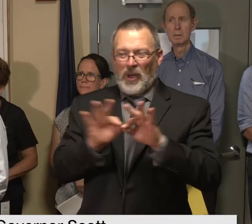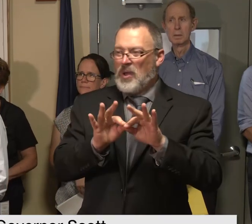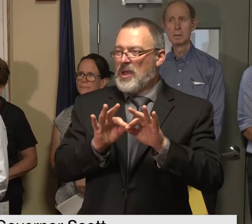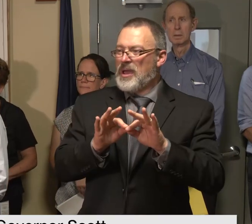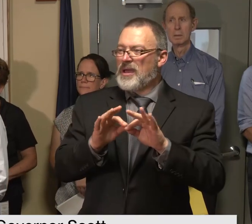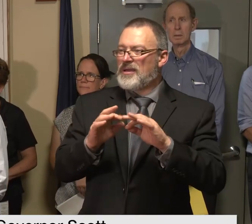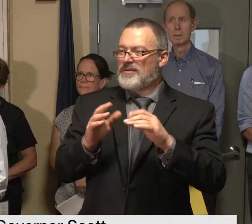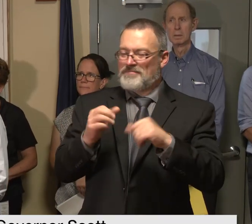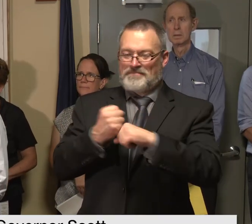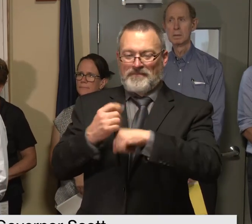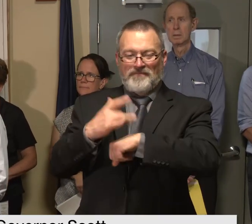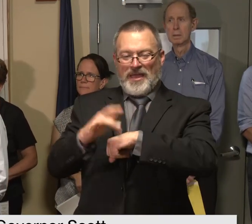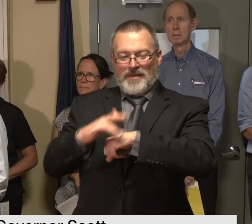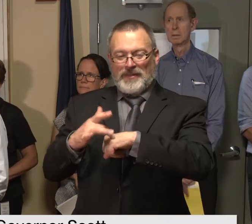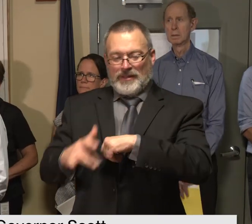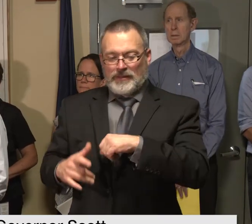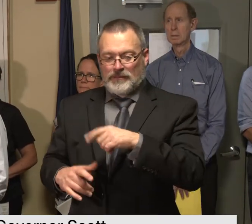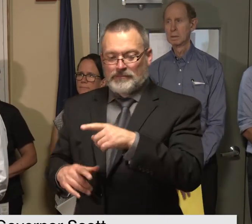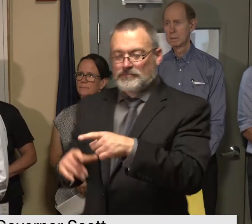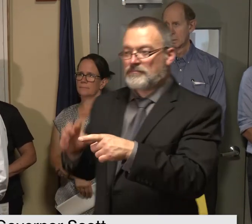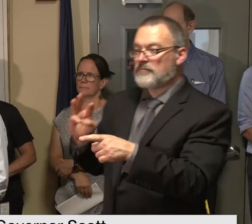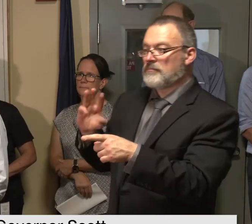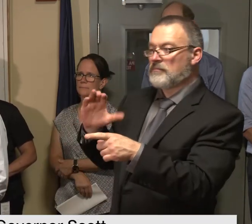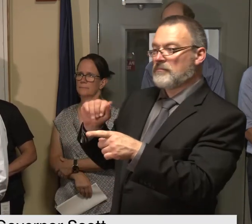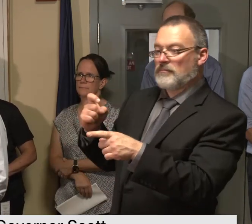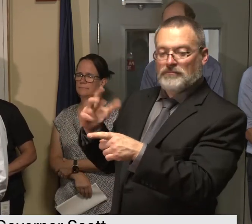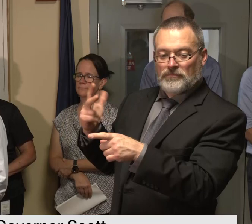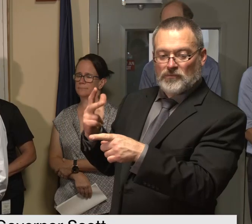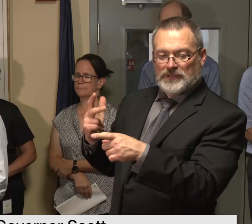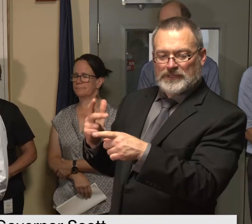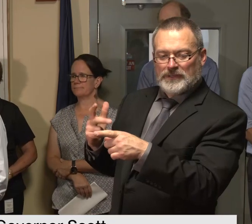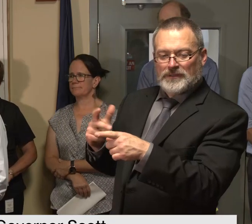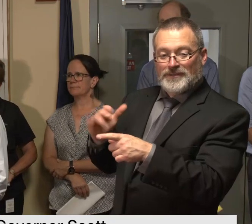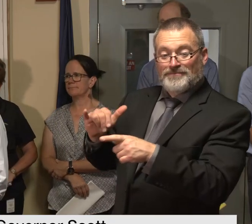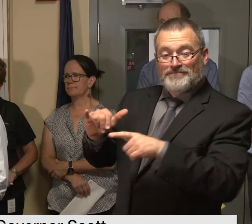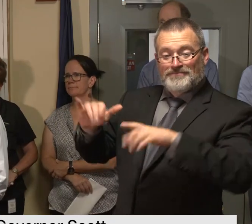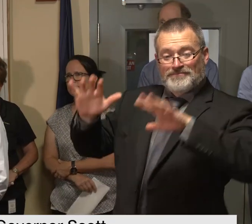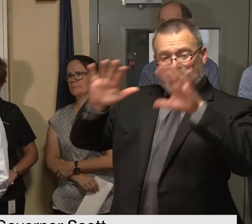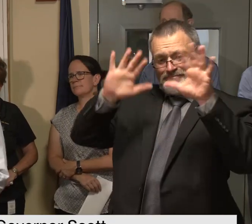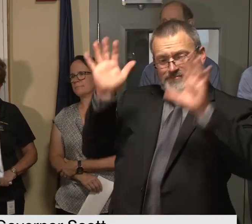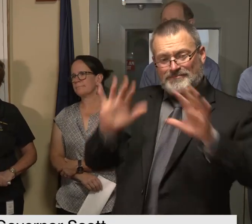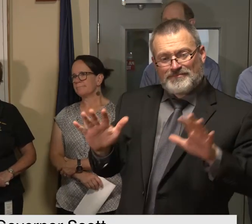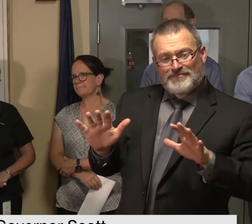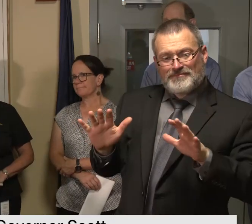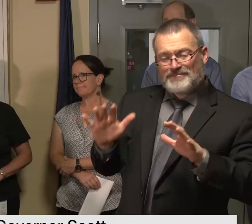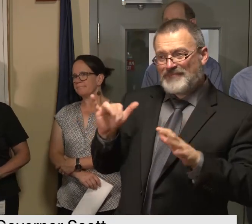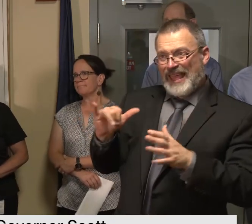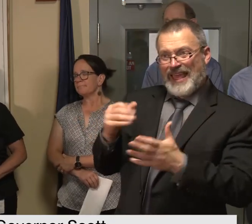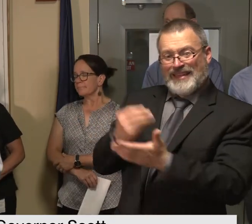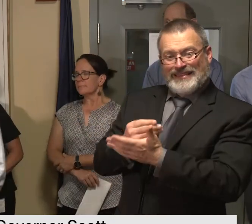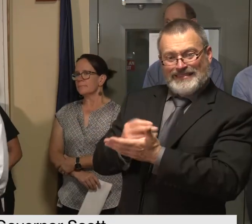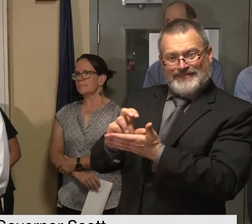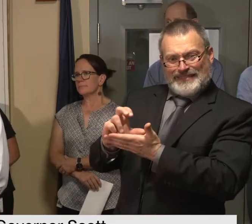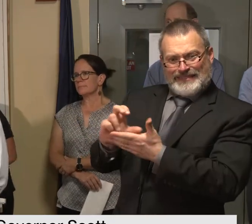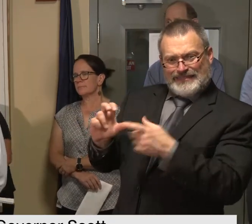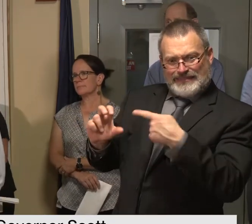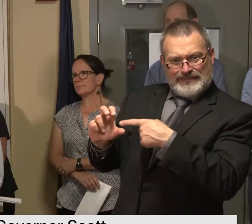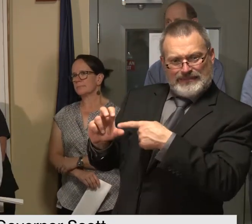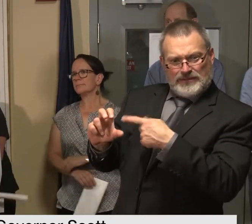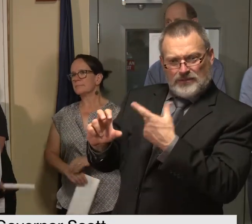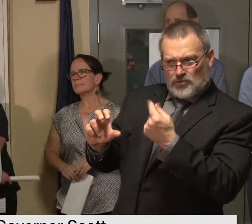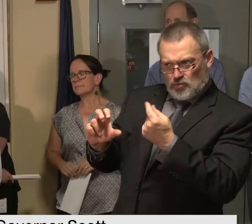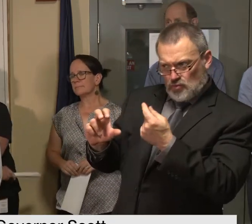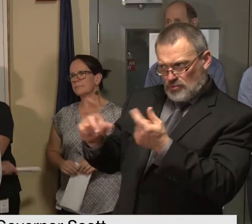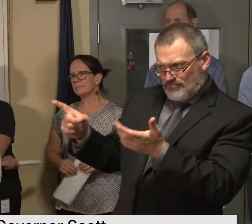also earlier this year you let the climate superfund act go into law without your signature that bill is of course aimed at